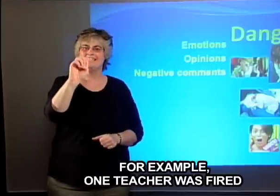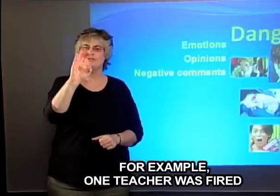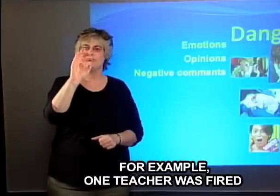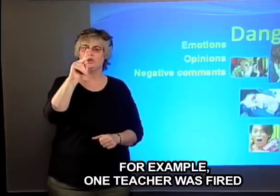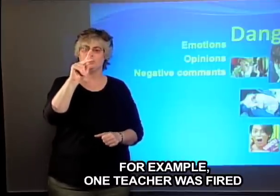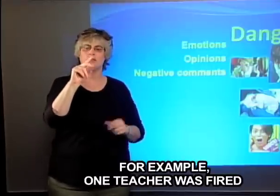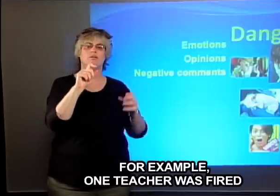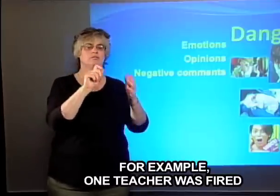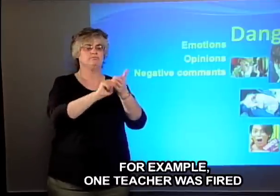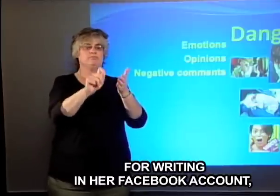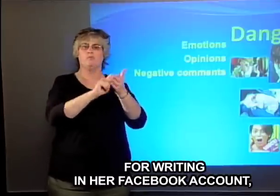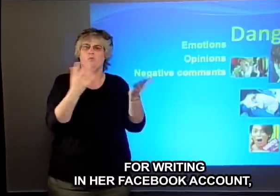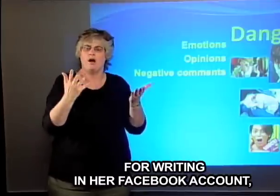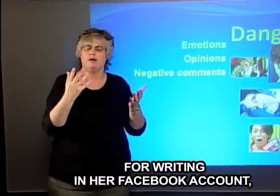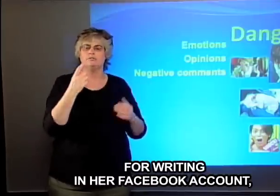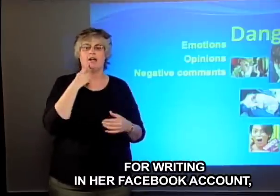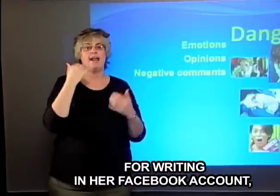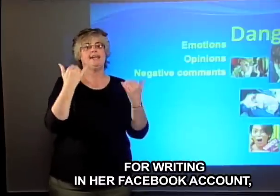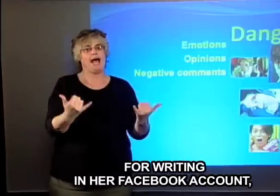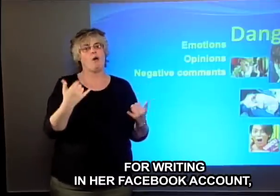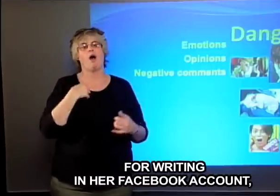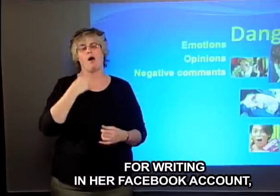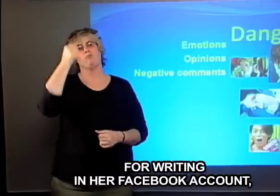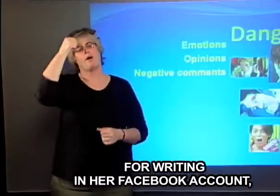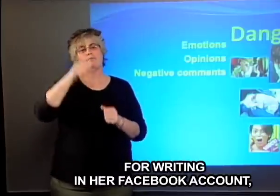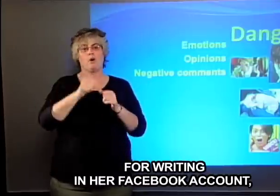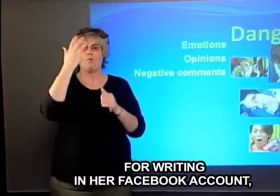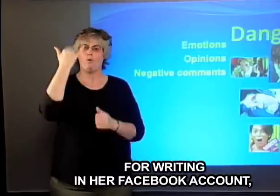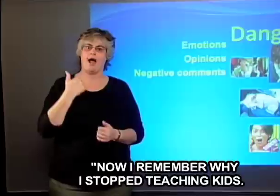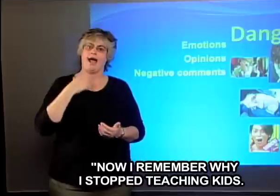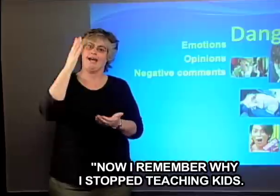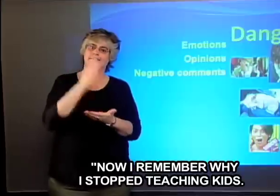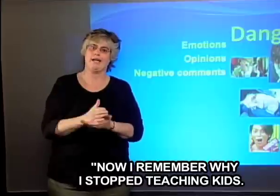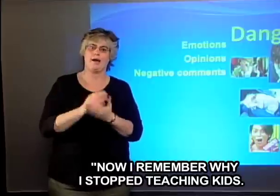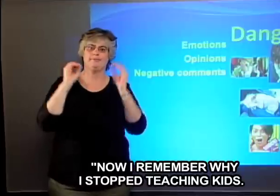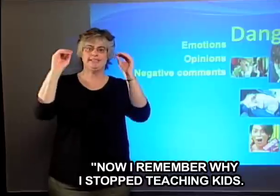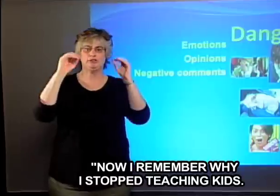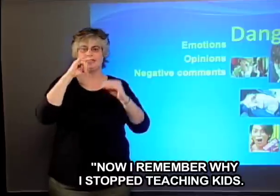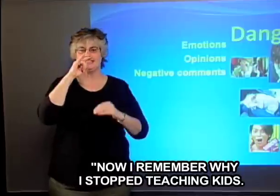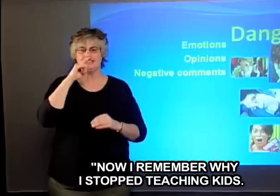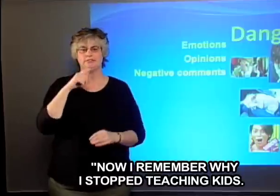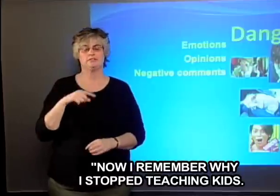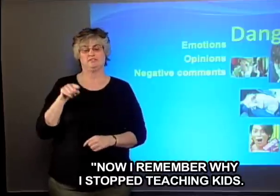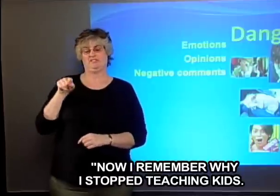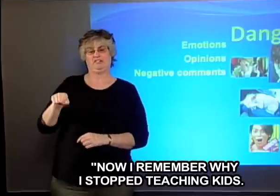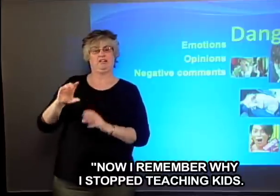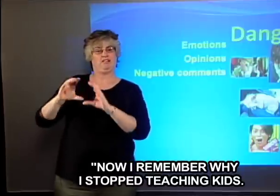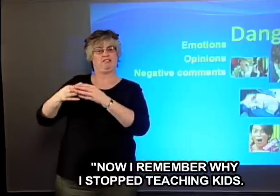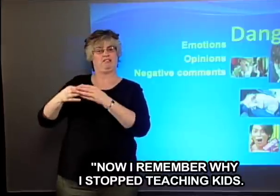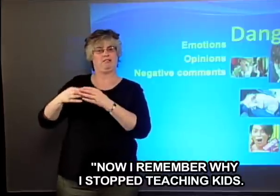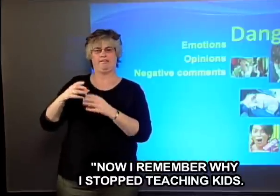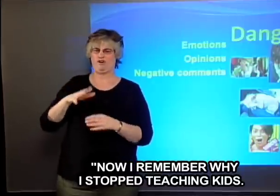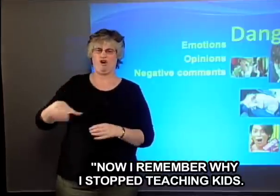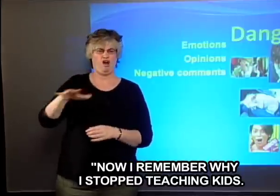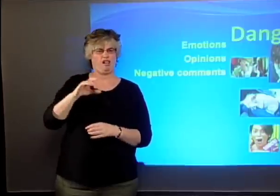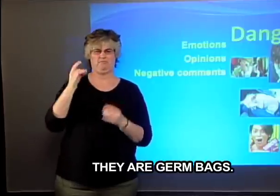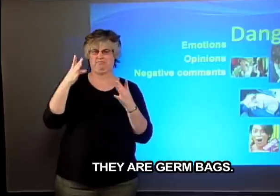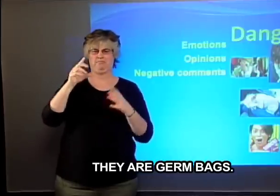for writing in her Facebook account. Now I remember why I stopped teaching kids. They are